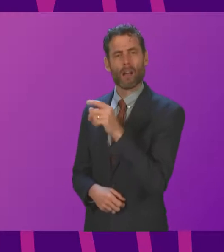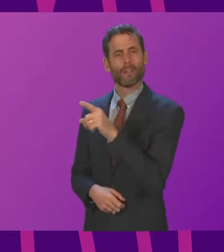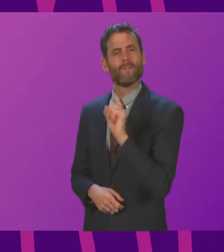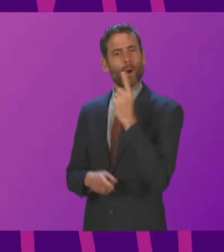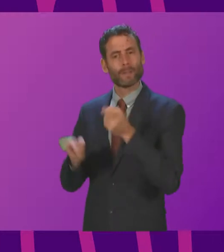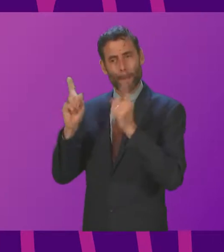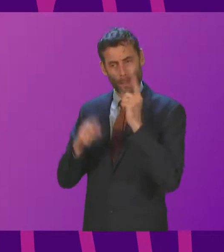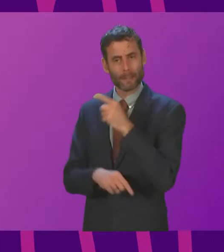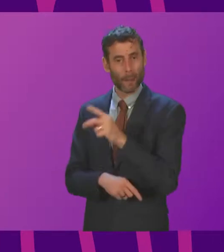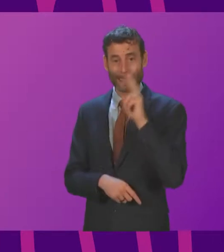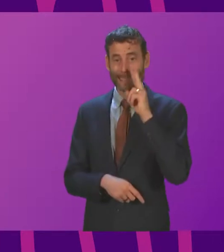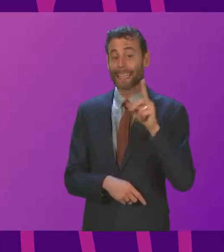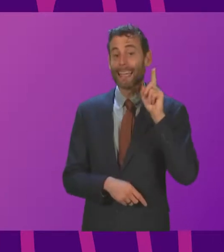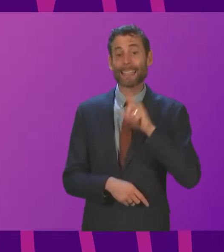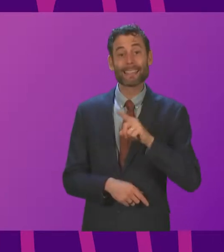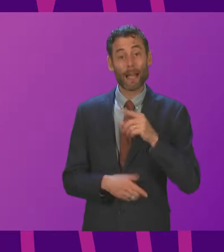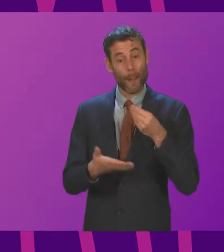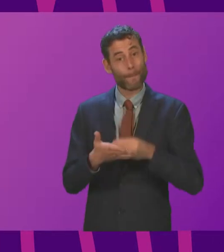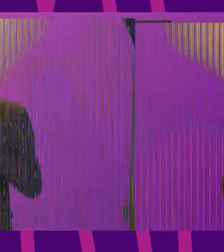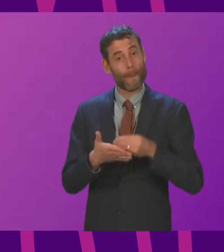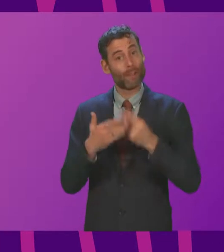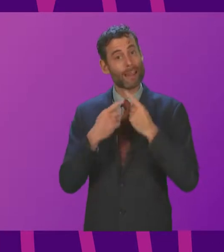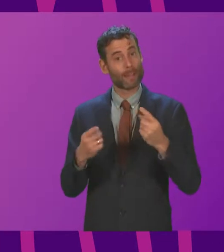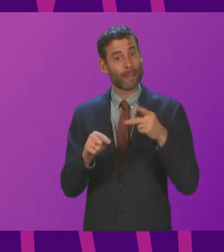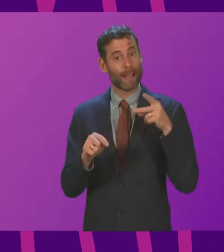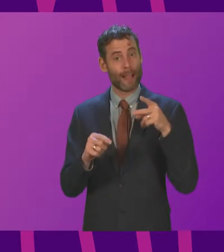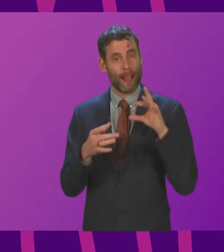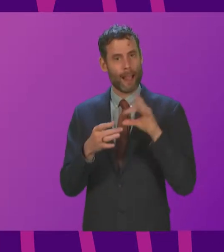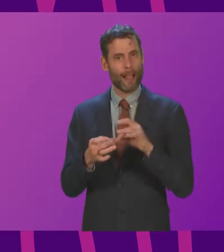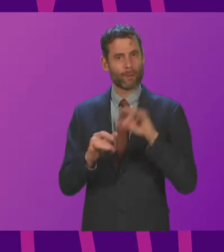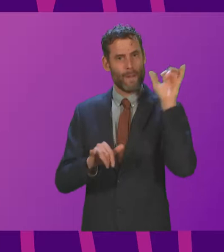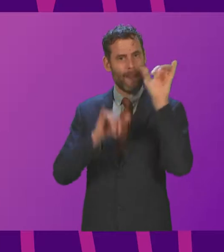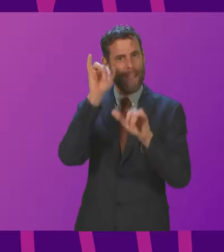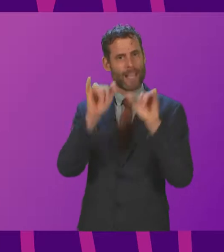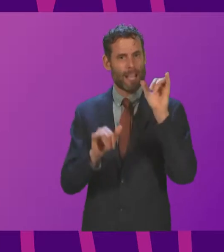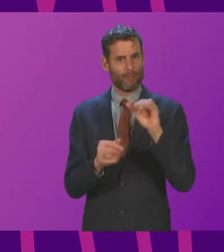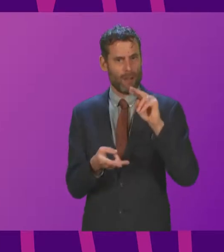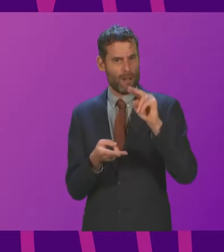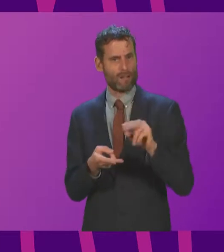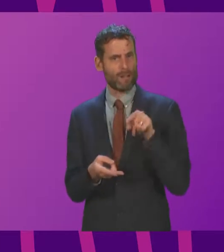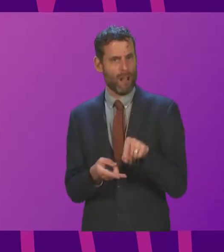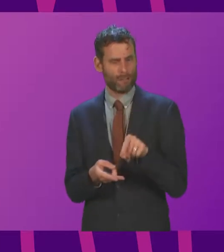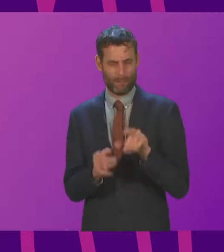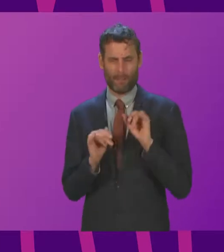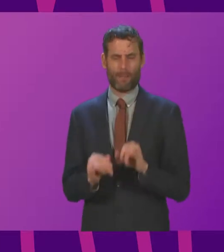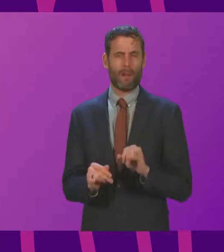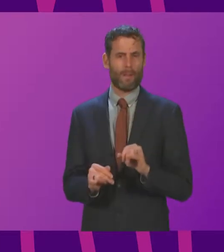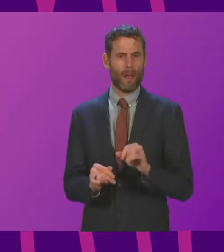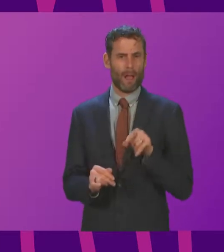aviation cut in yesterday's announcement? What demand management can we put in place to ensure it does not encourage climate